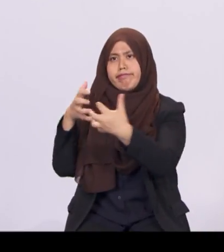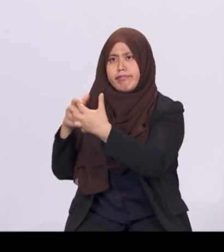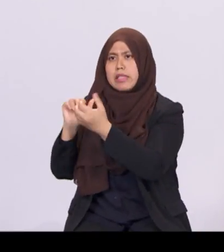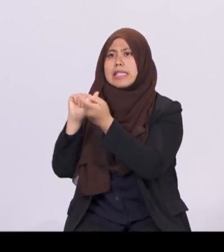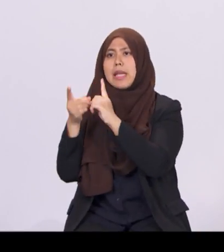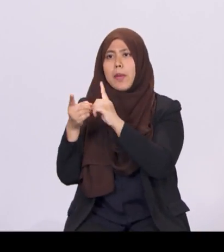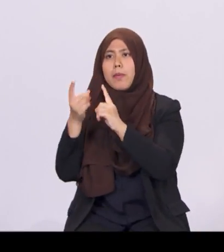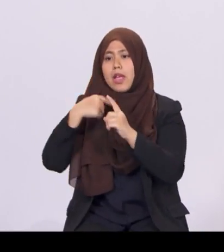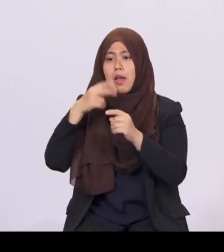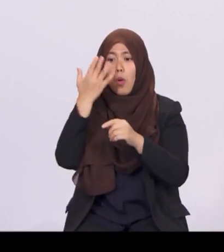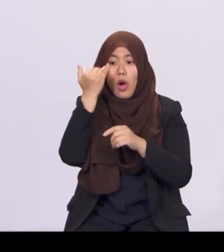skills required evolve.